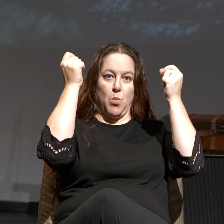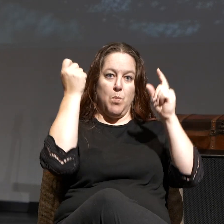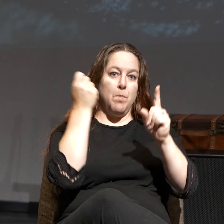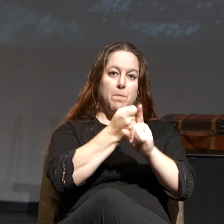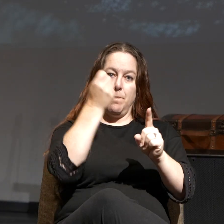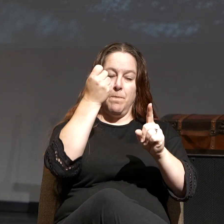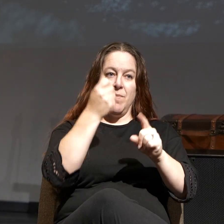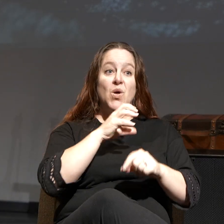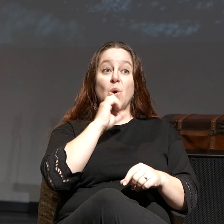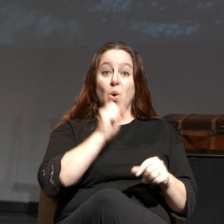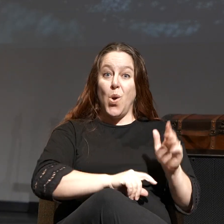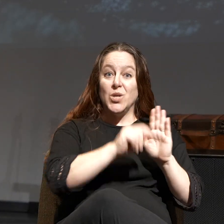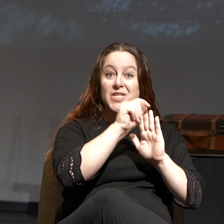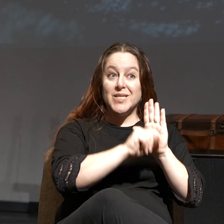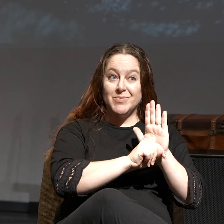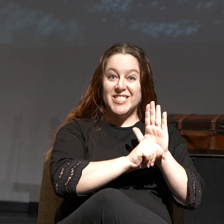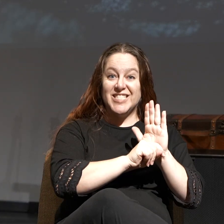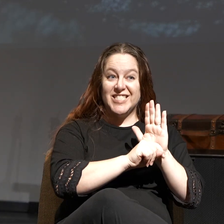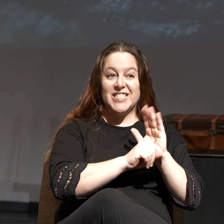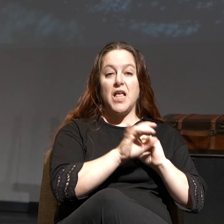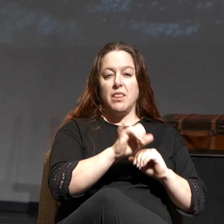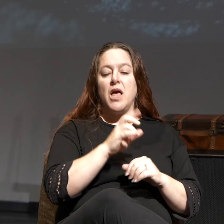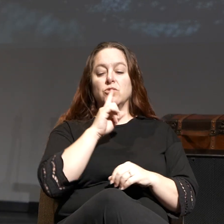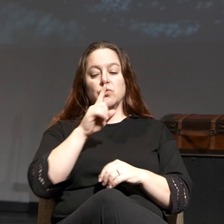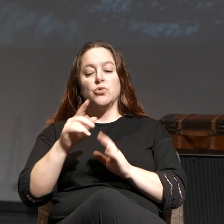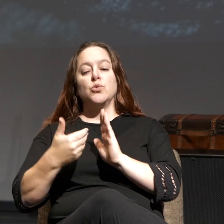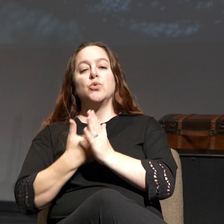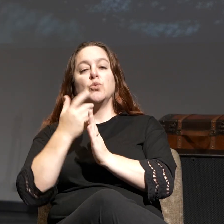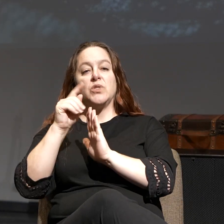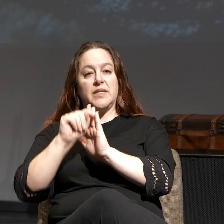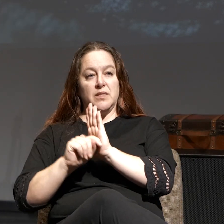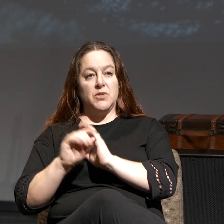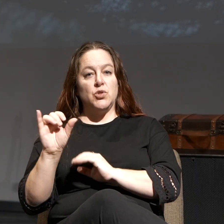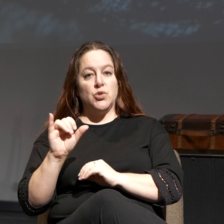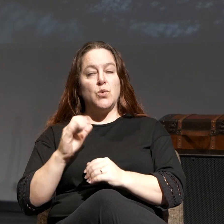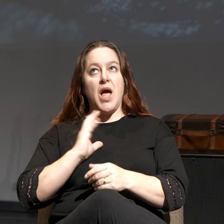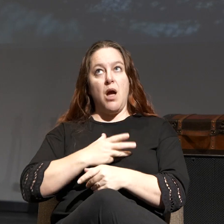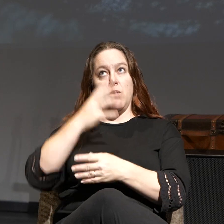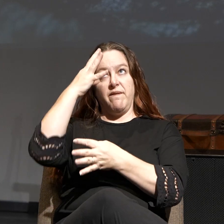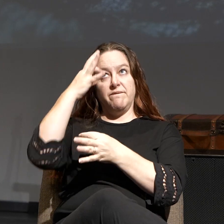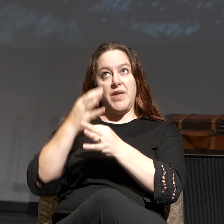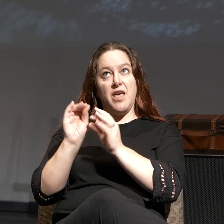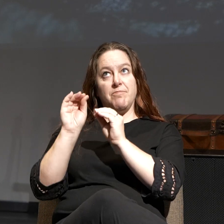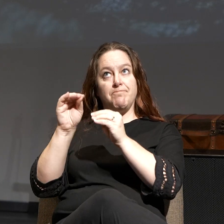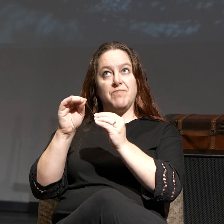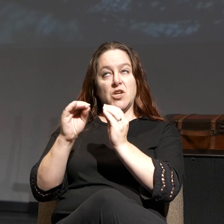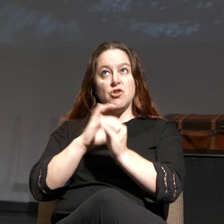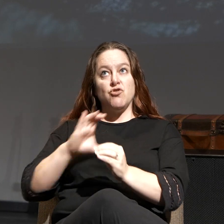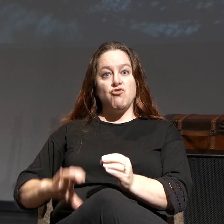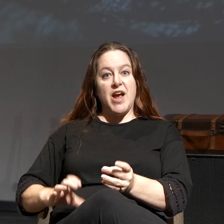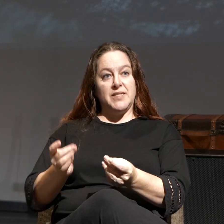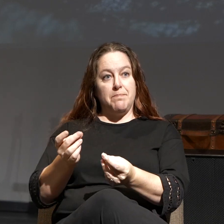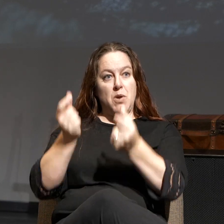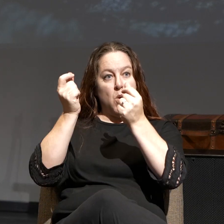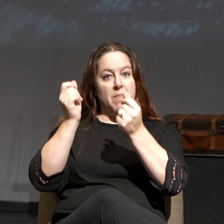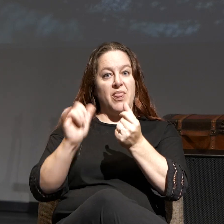Old Testament, and that's true in the New Testament, we put our faith in Christ, and we are in that moment made right before God.